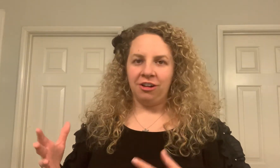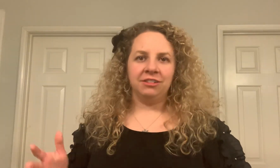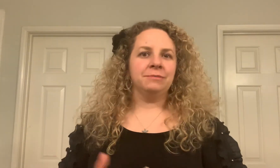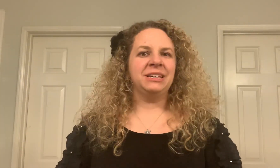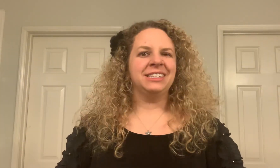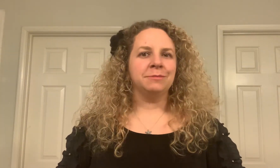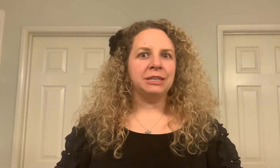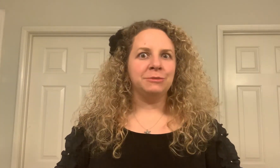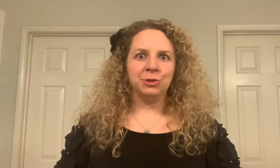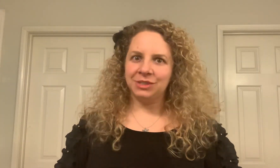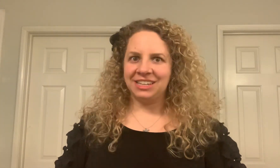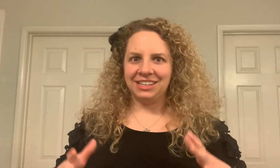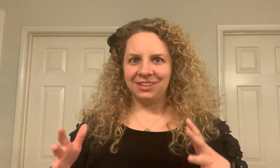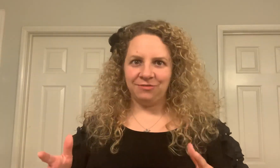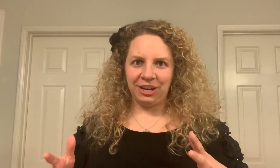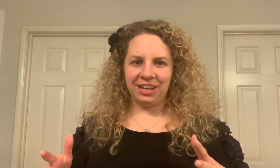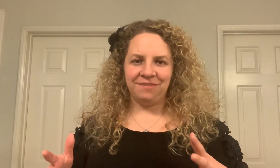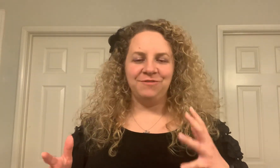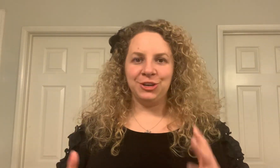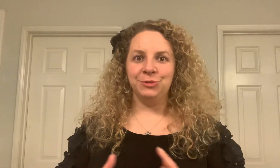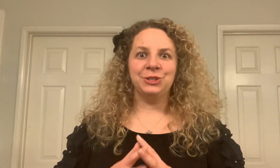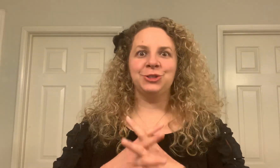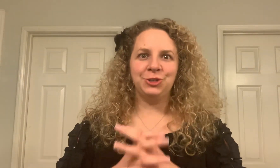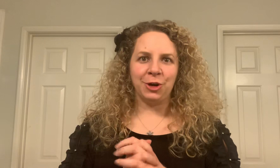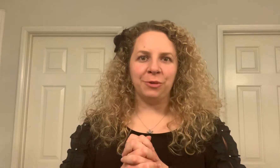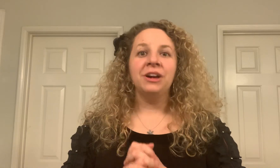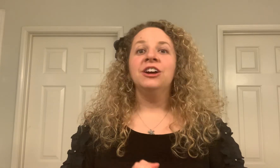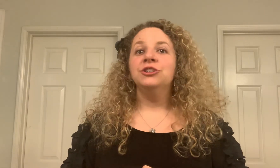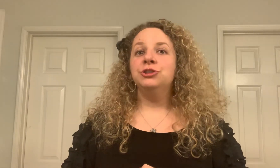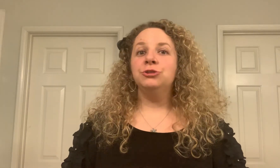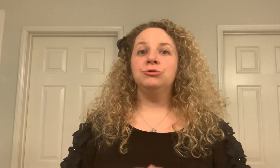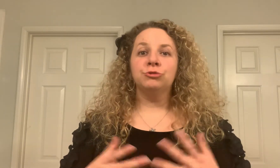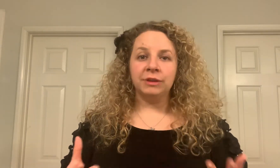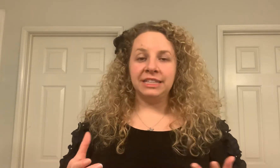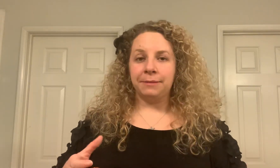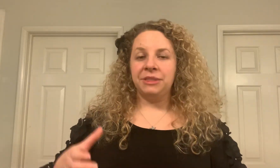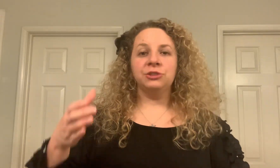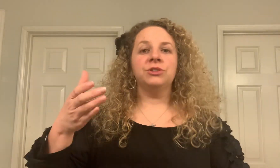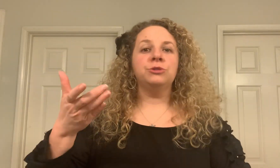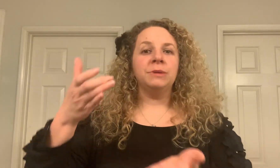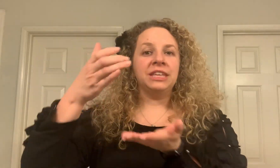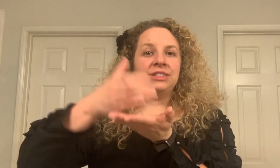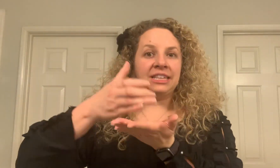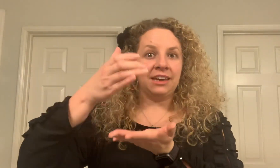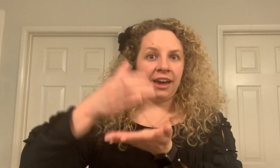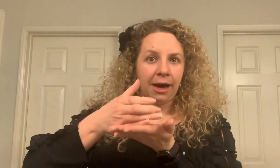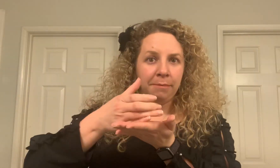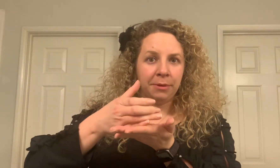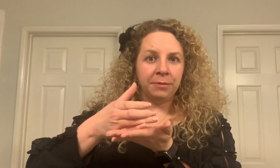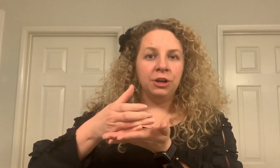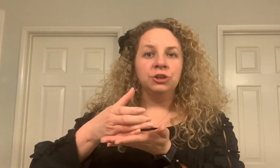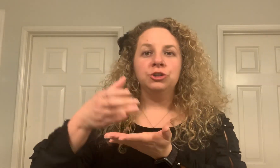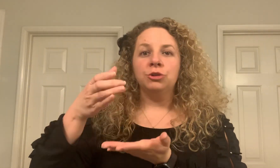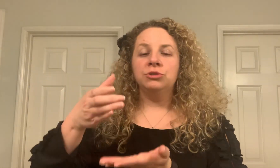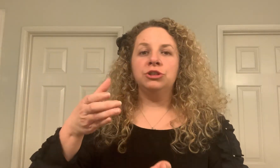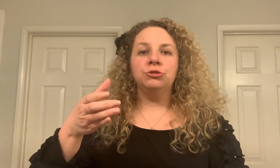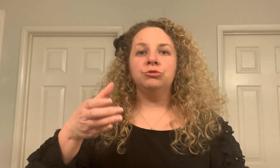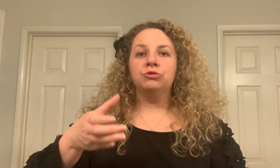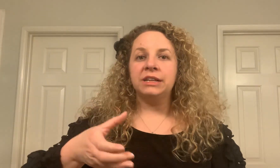because sometimes the sign get very confused so to drink something so this would be like the sign cup so to drink